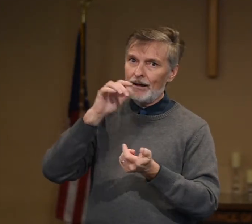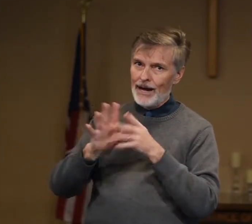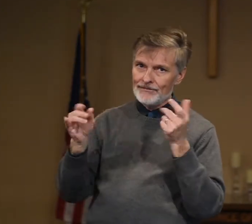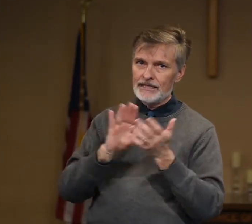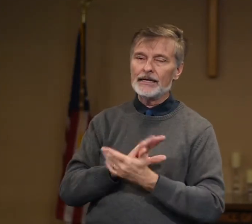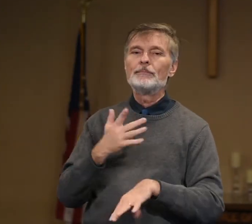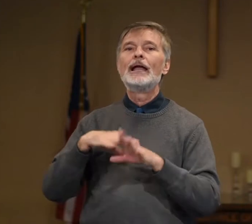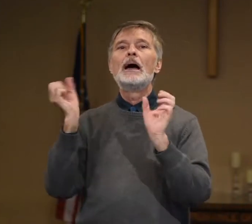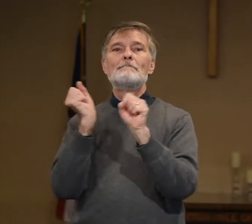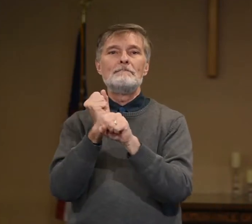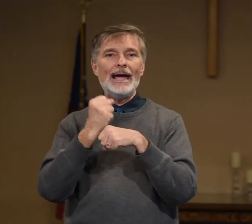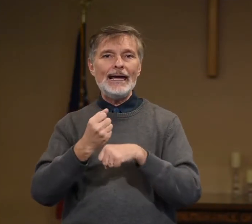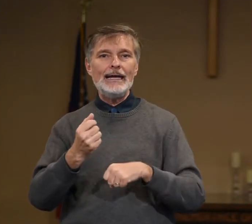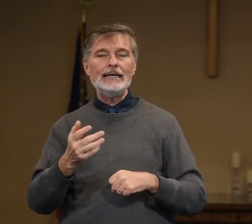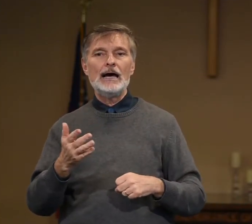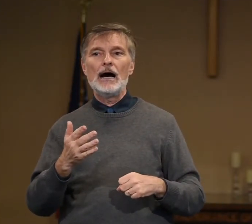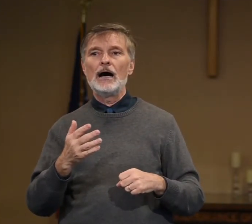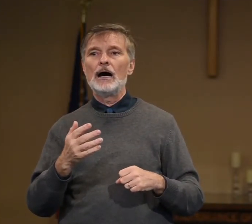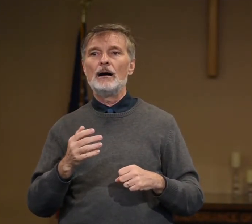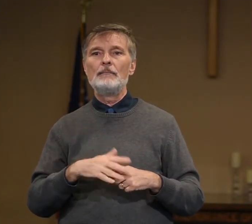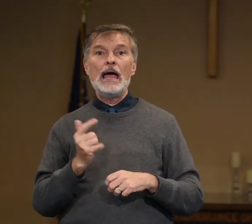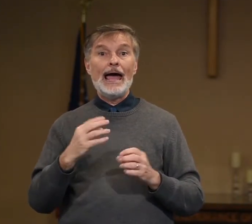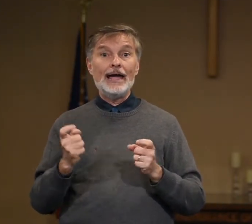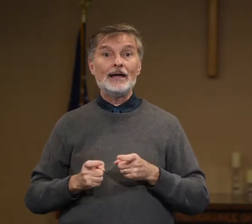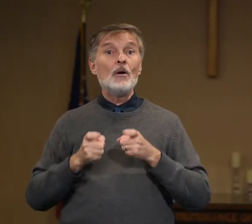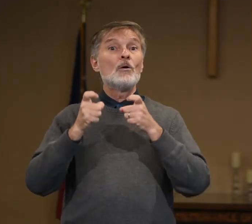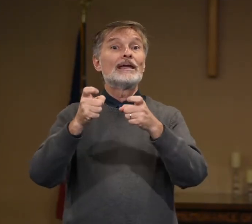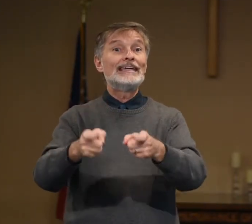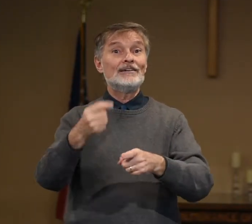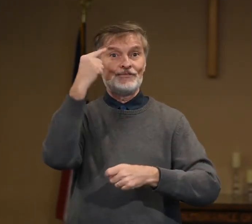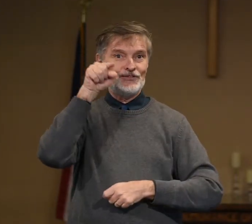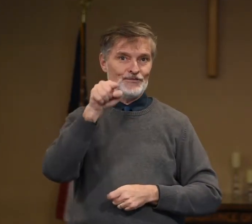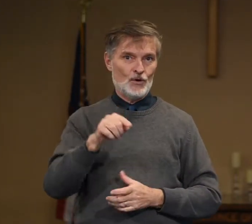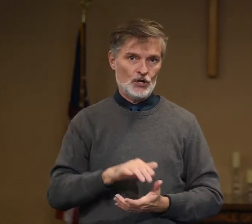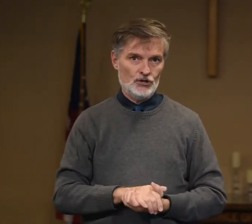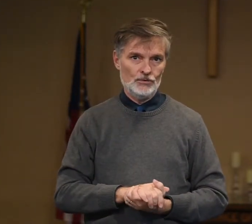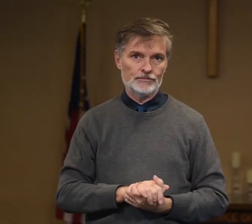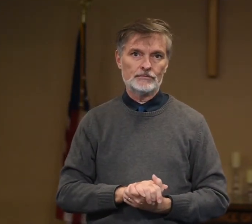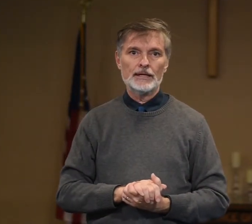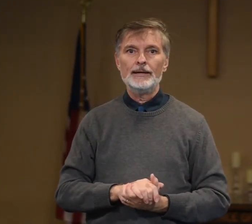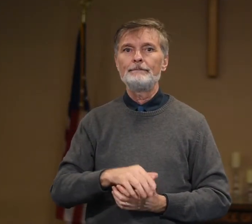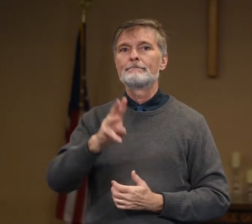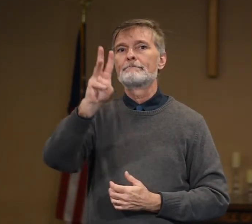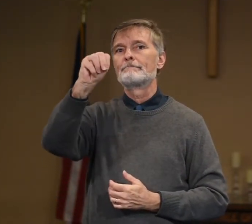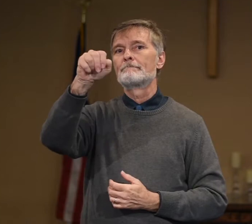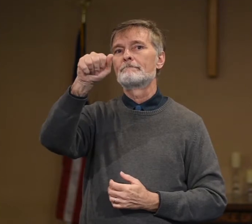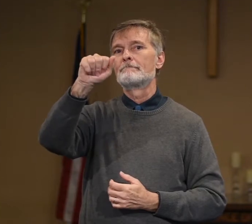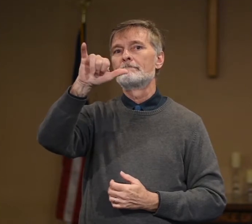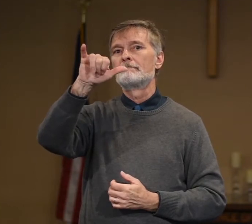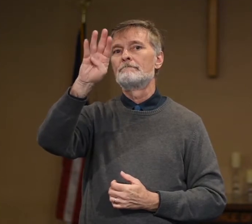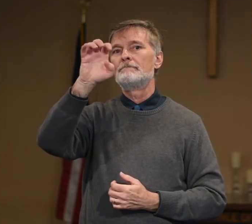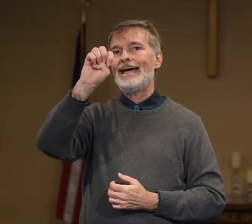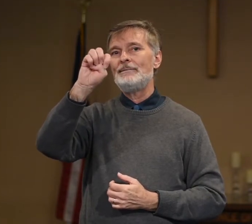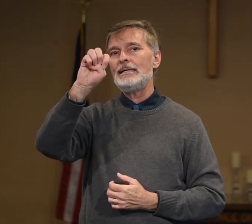My wife did. But made a gift for you. Maybe,